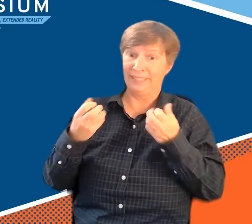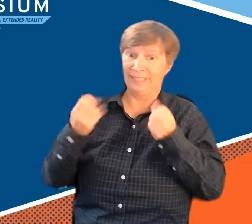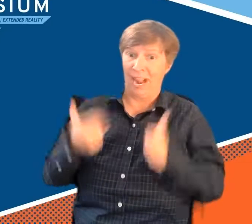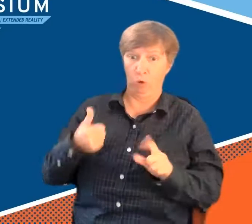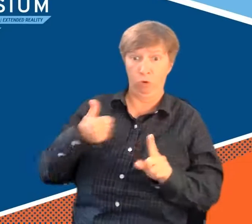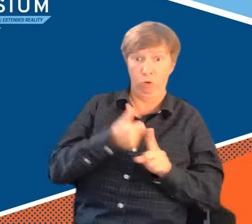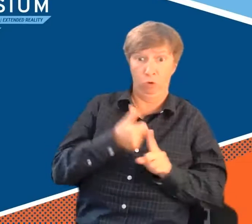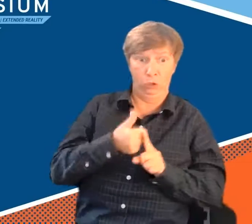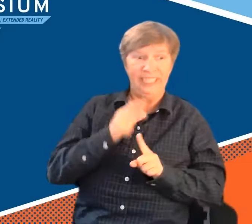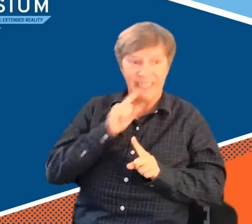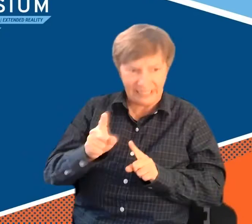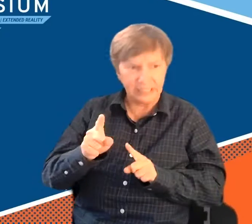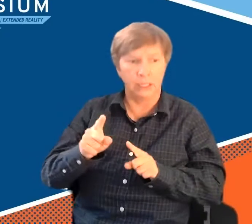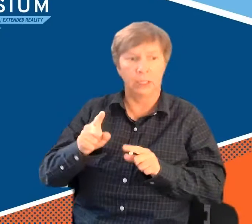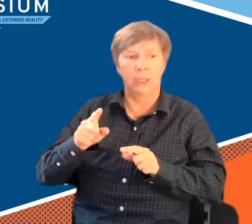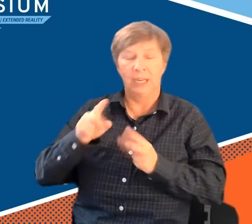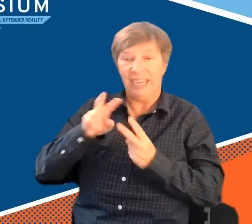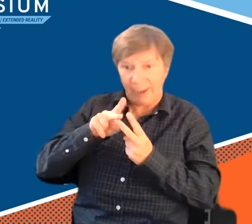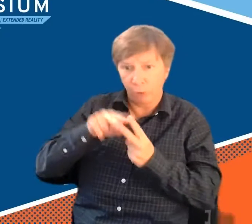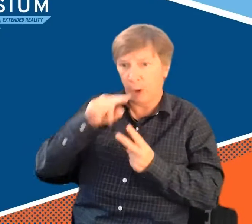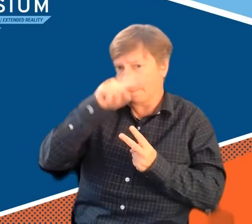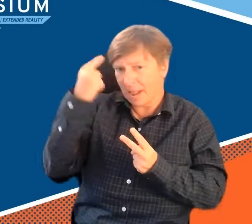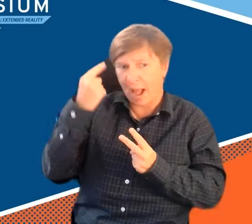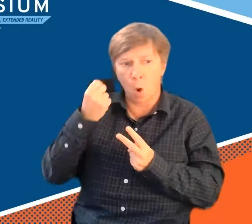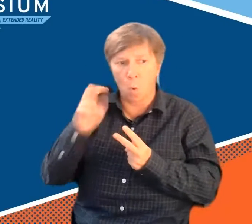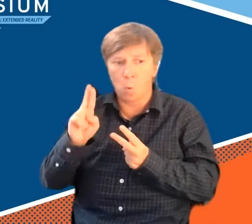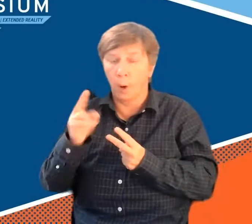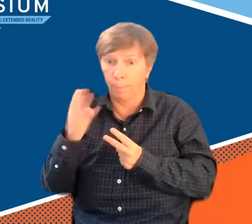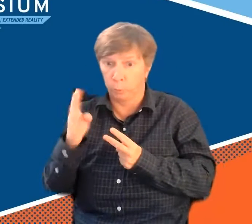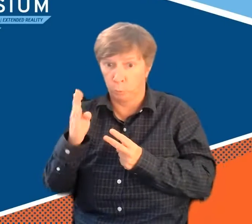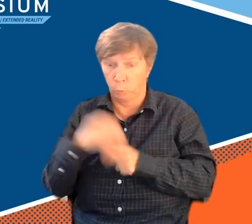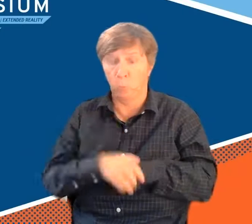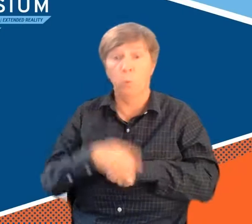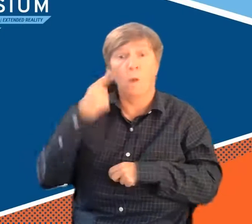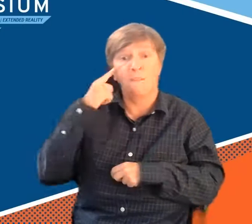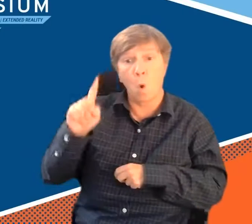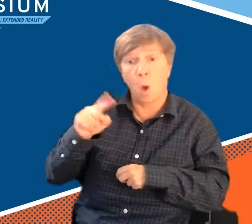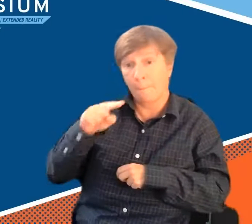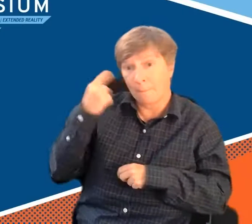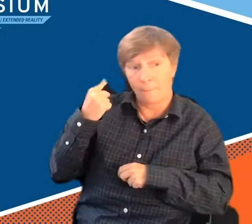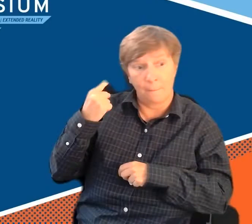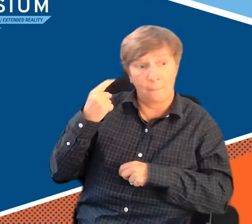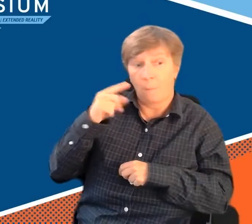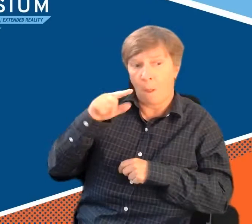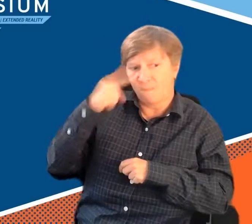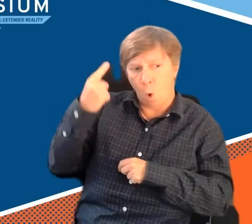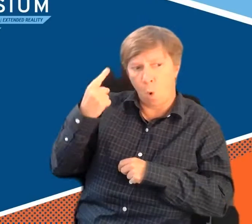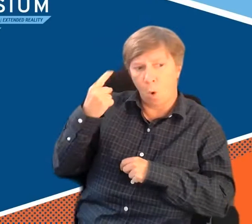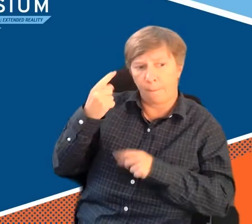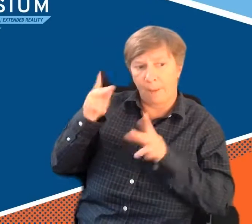The background for the white signer was important. It should be either black or blue. For the black